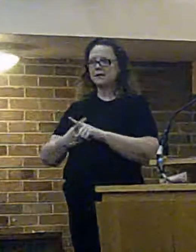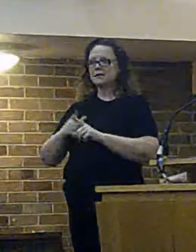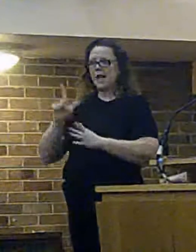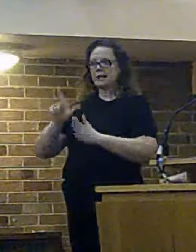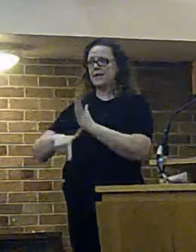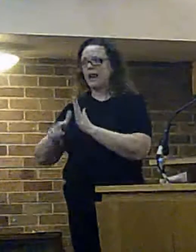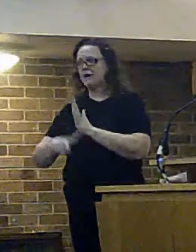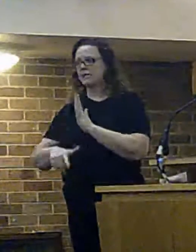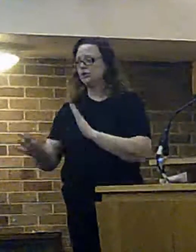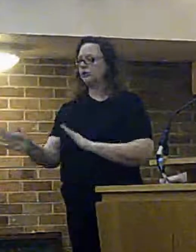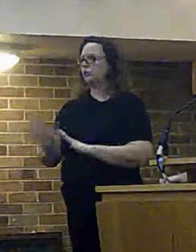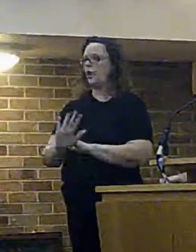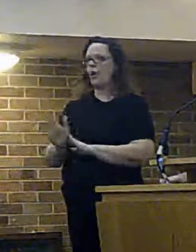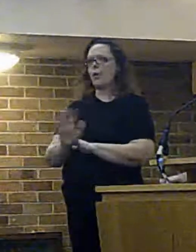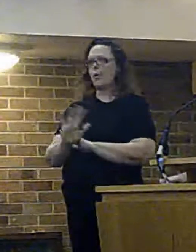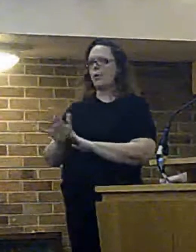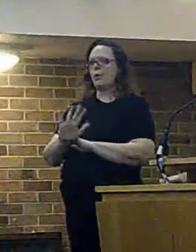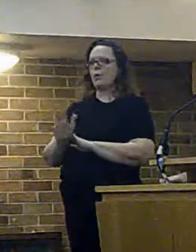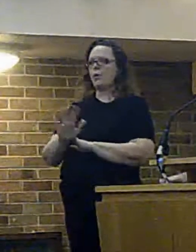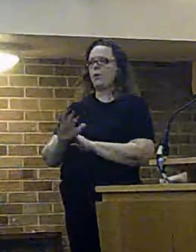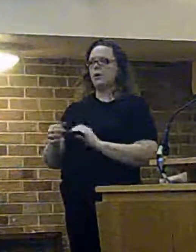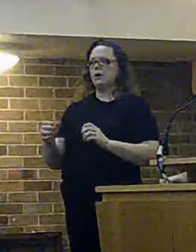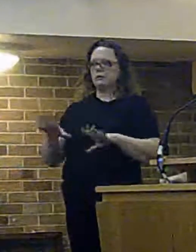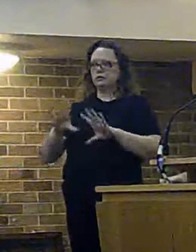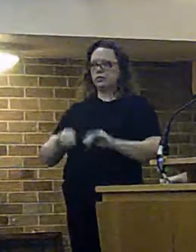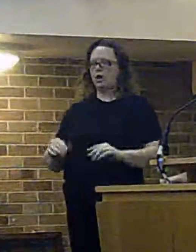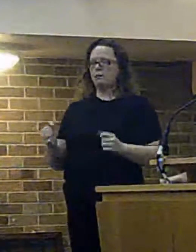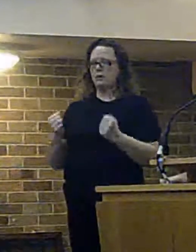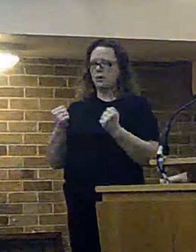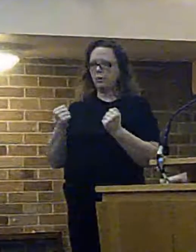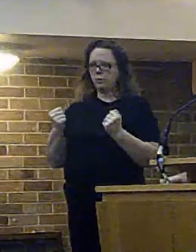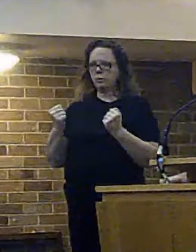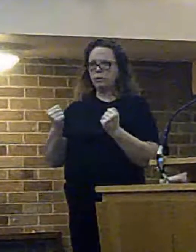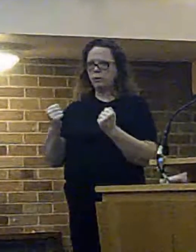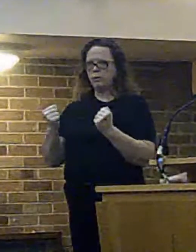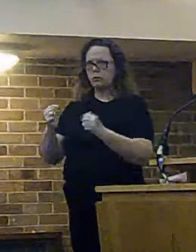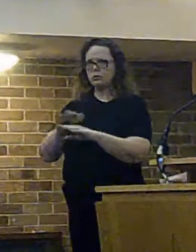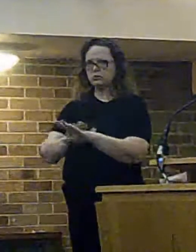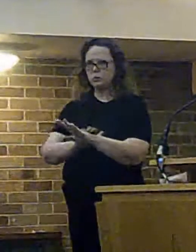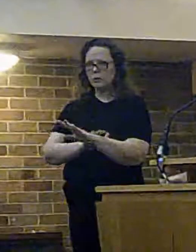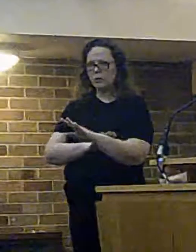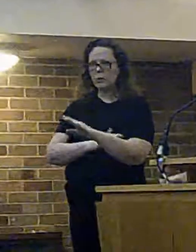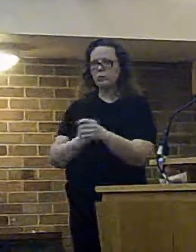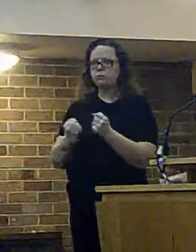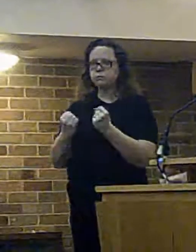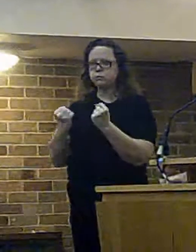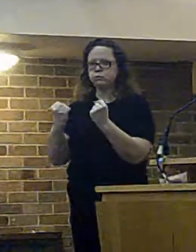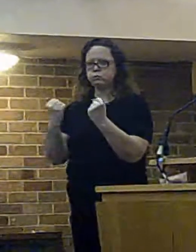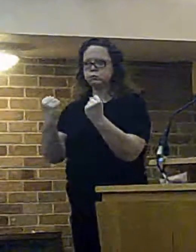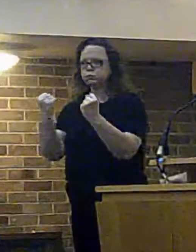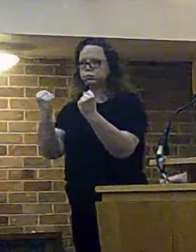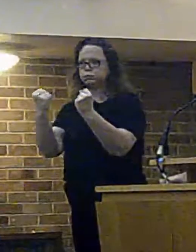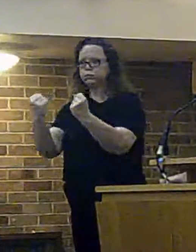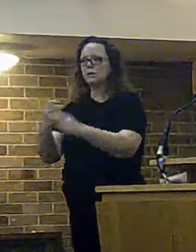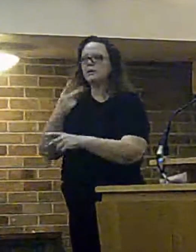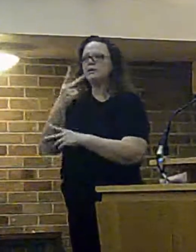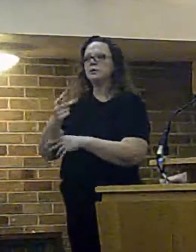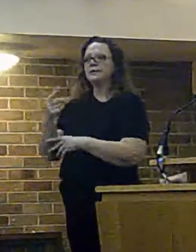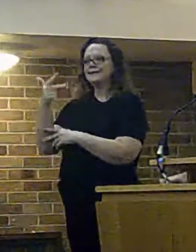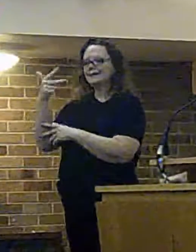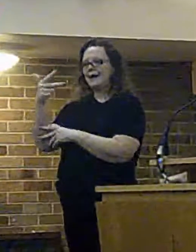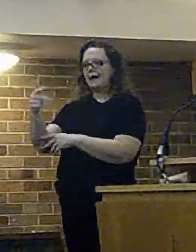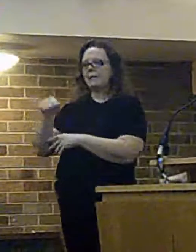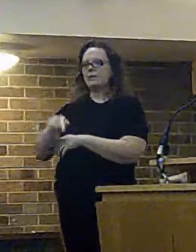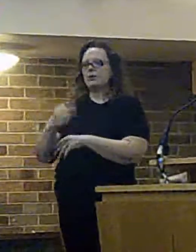it takes them a while to get going again so our average speed use a a route finder it would give you 28.8 mile